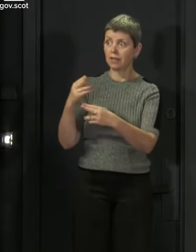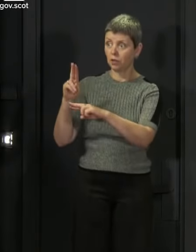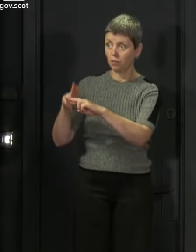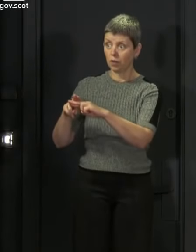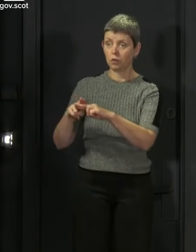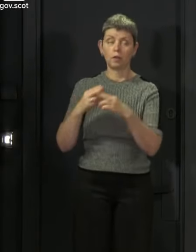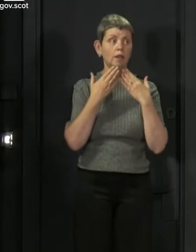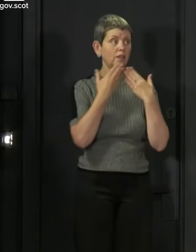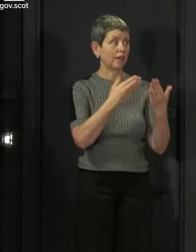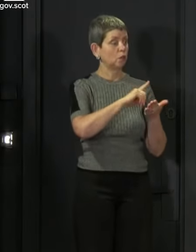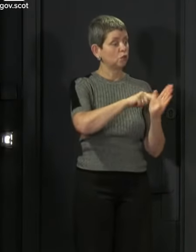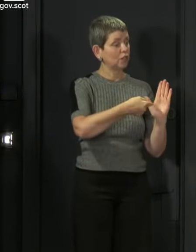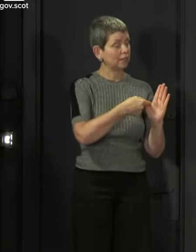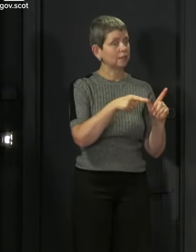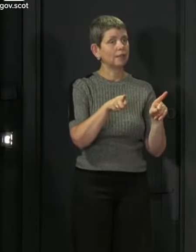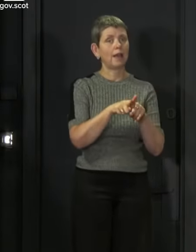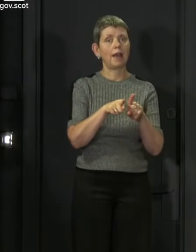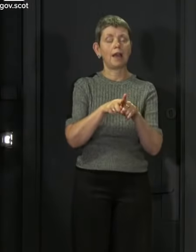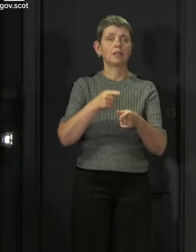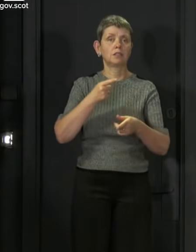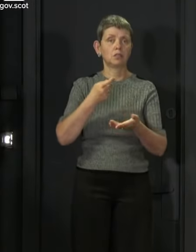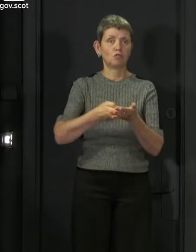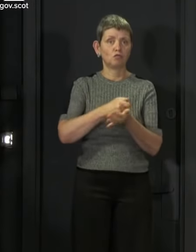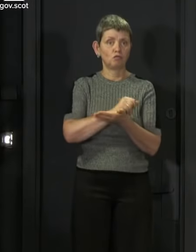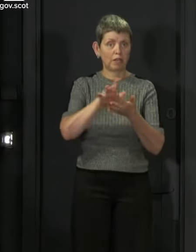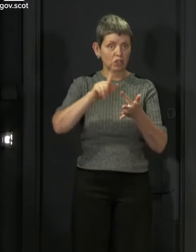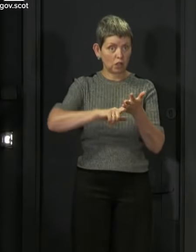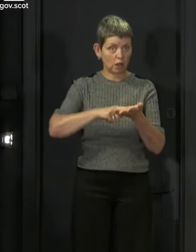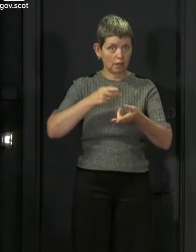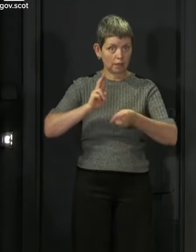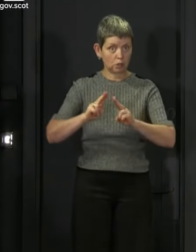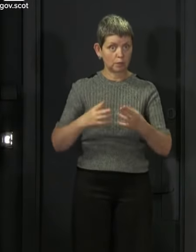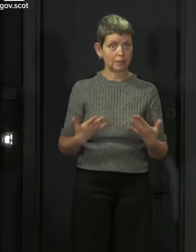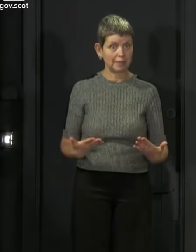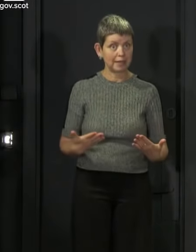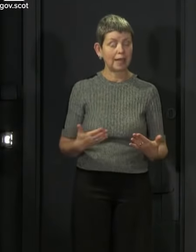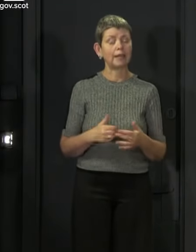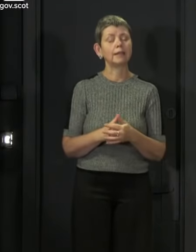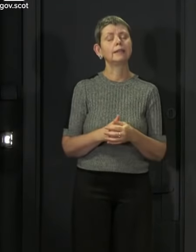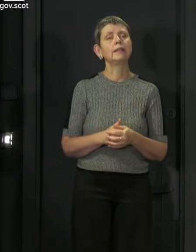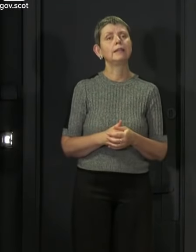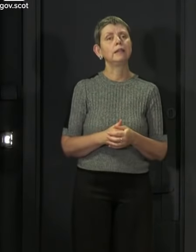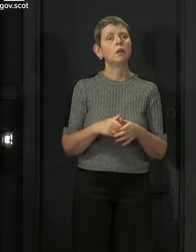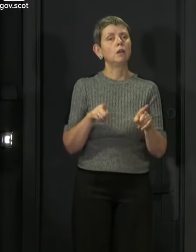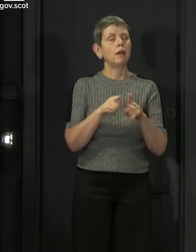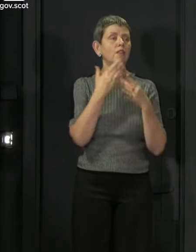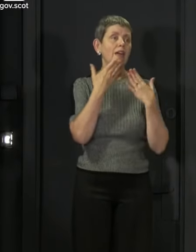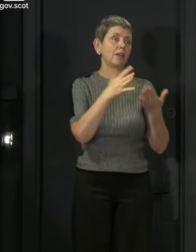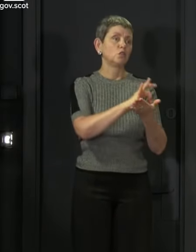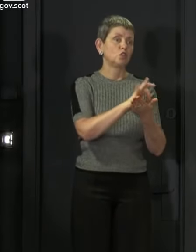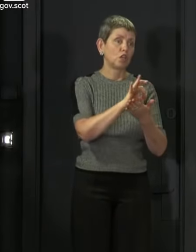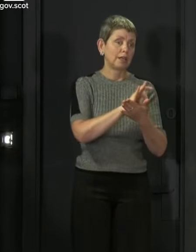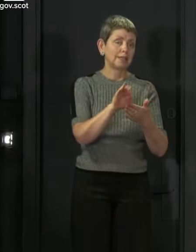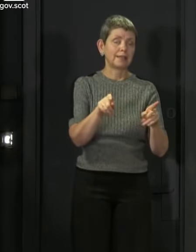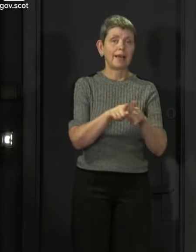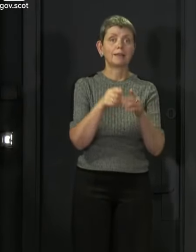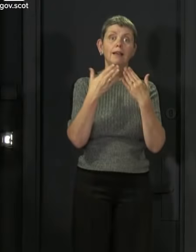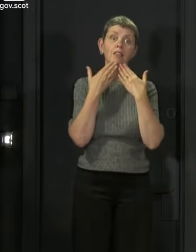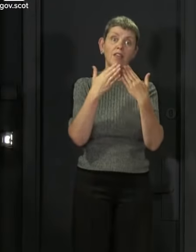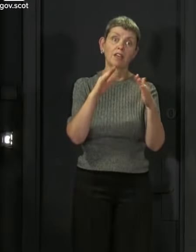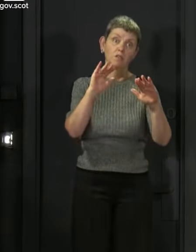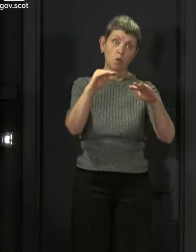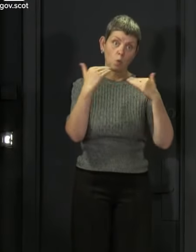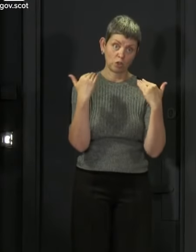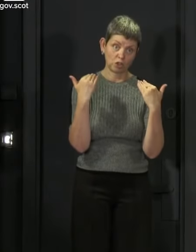Jason and to Rachel who has been our BSL interpreter today. Thank you as always to the journalists and thanks to you for watching.